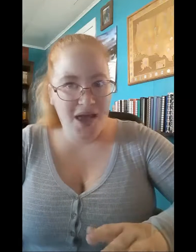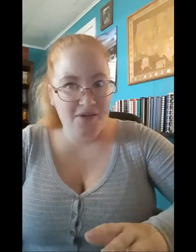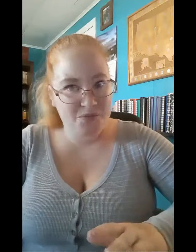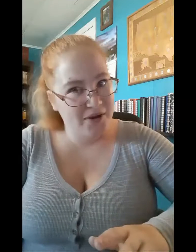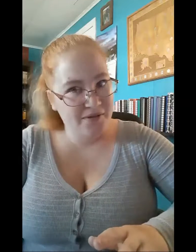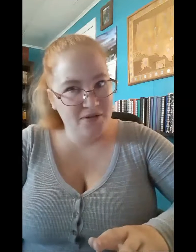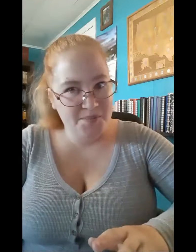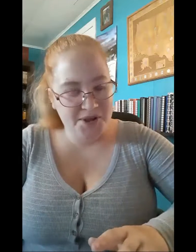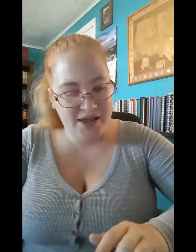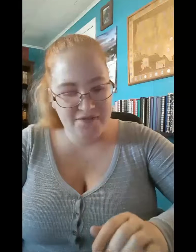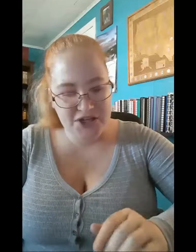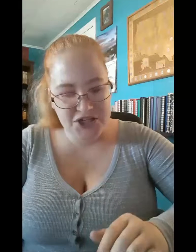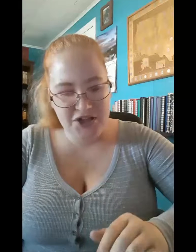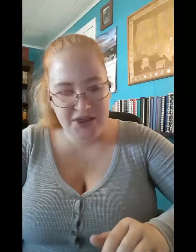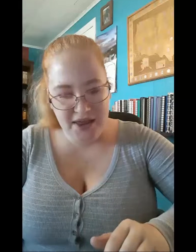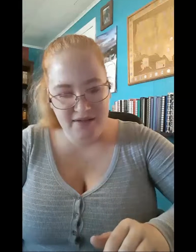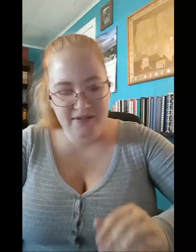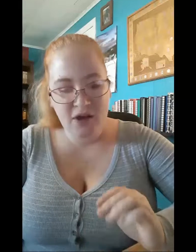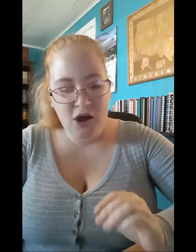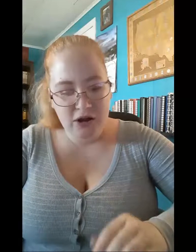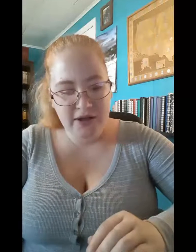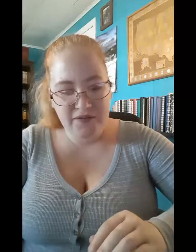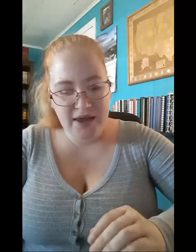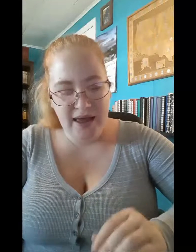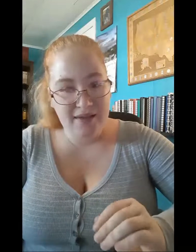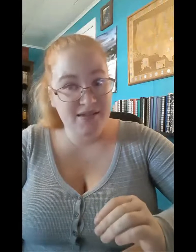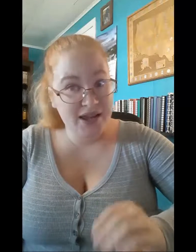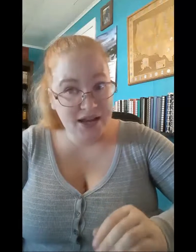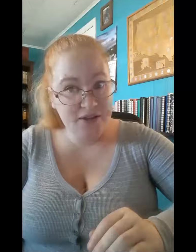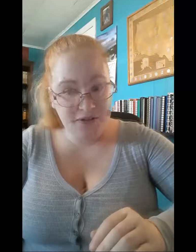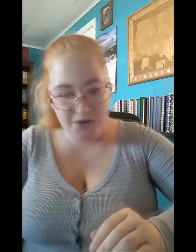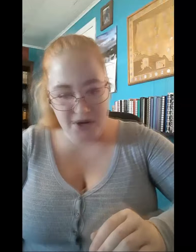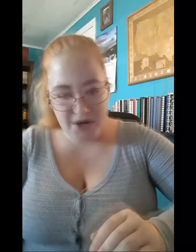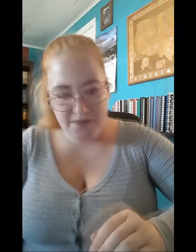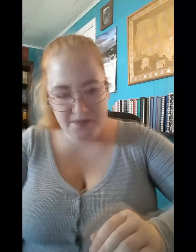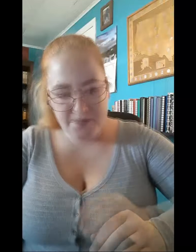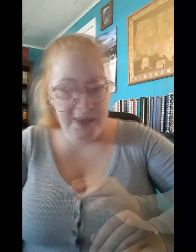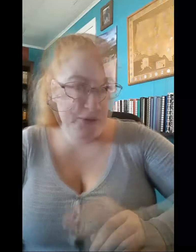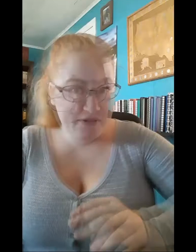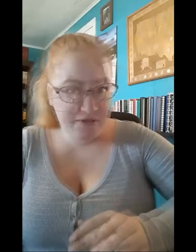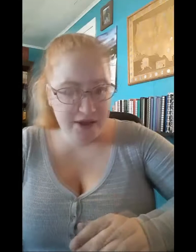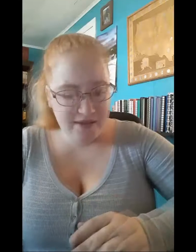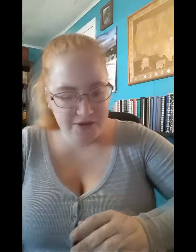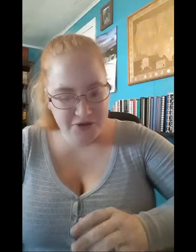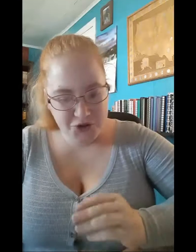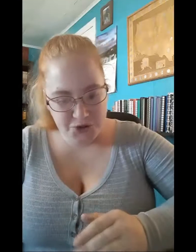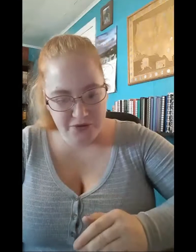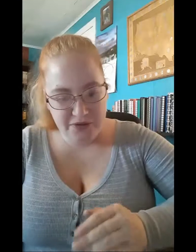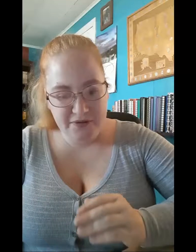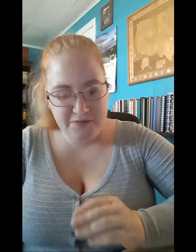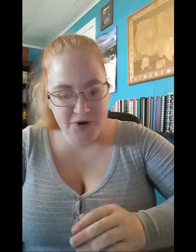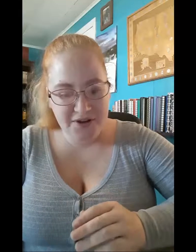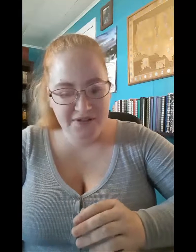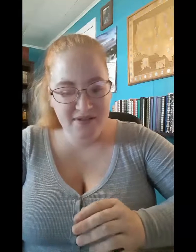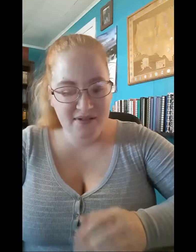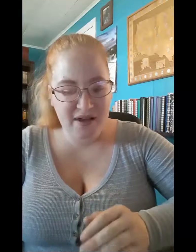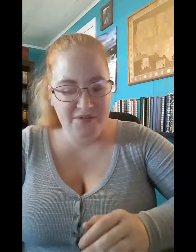has reason to believe that she thinks Olivia has an eating disorder. Bound to find out the truth, Forrest discovers